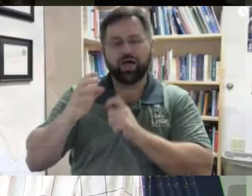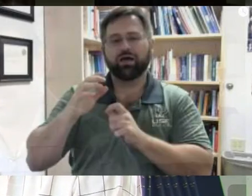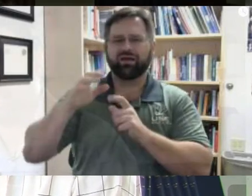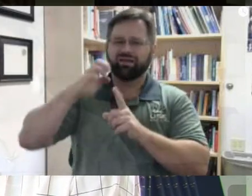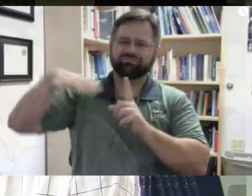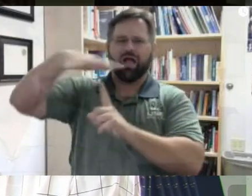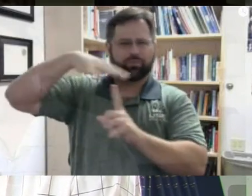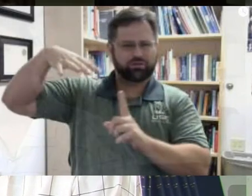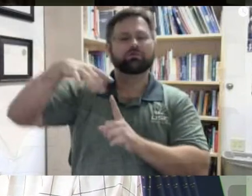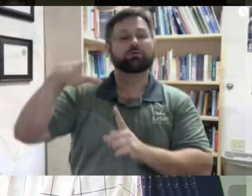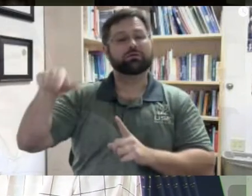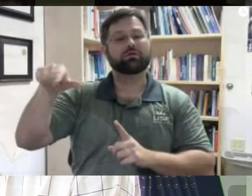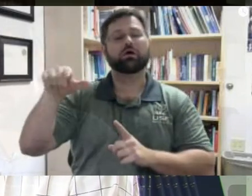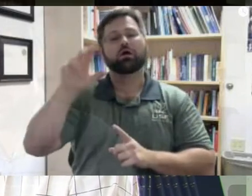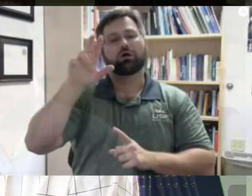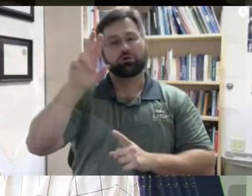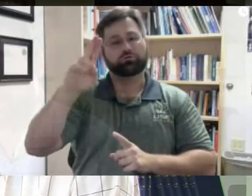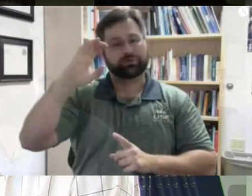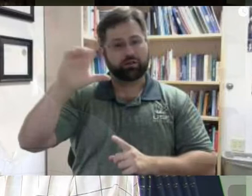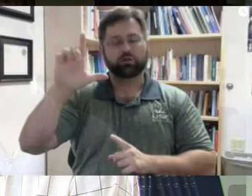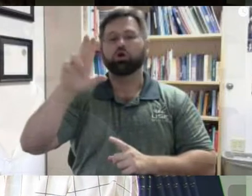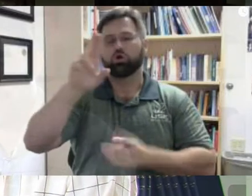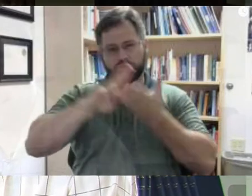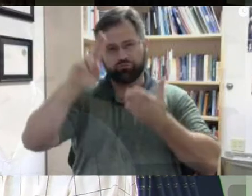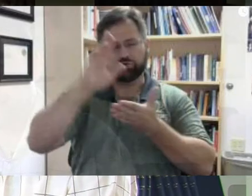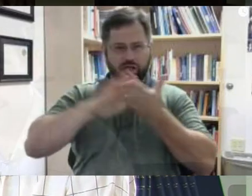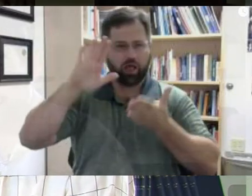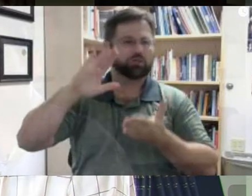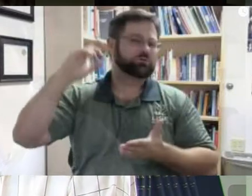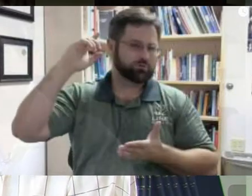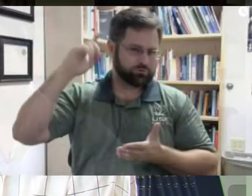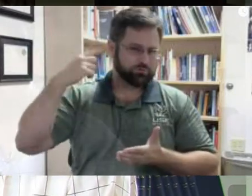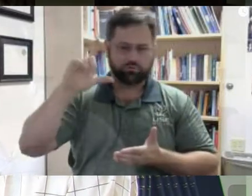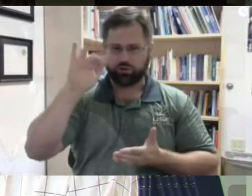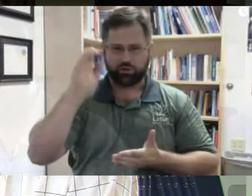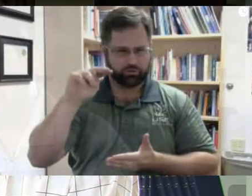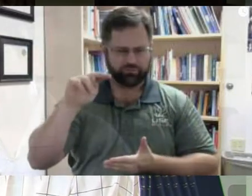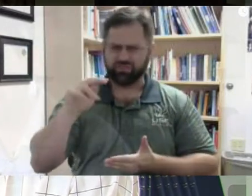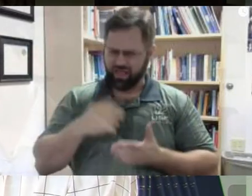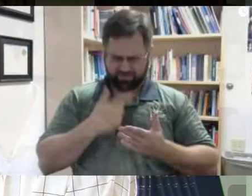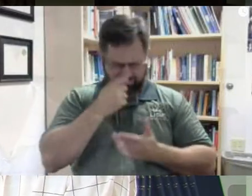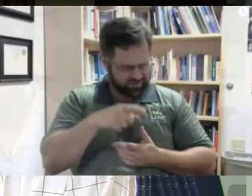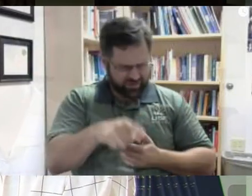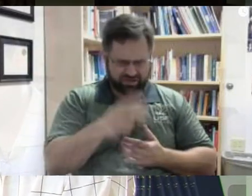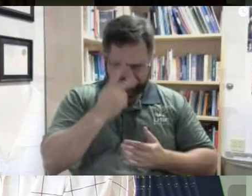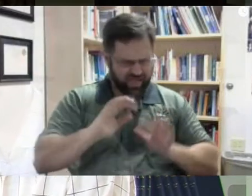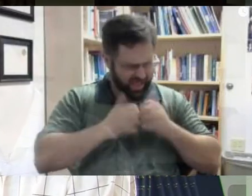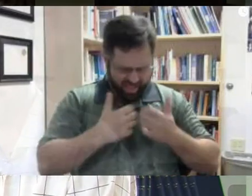the ways in which complicated life, complex life, arose on Earth. In fact, there's a big hole right at the centre of